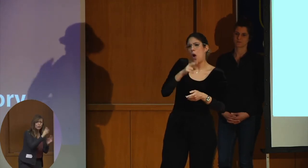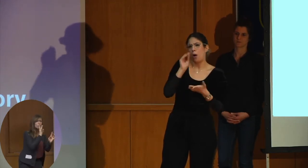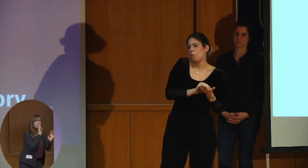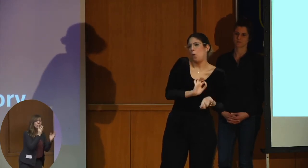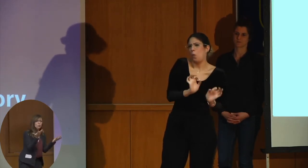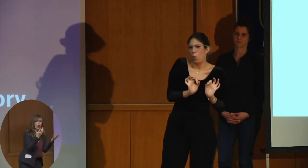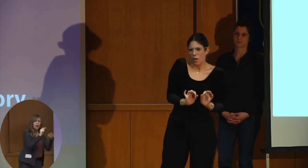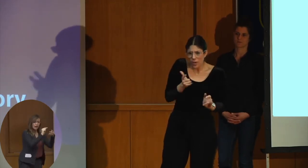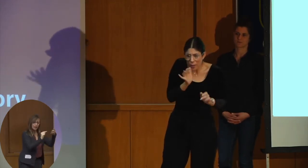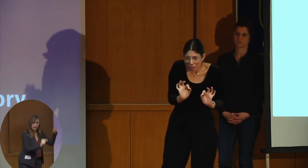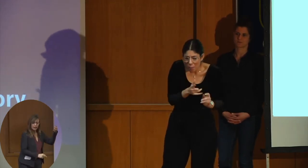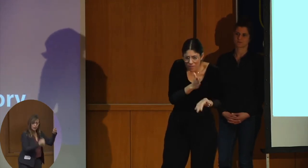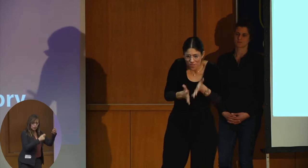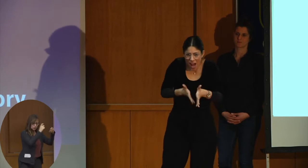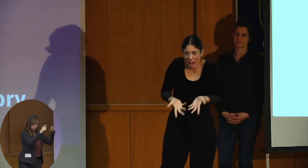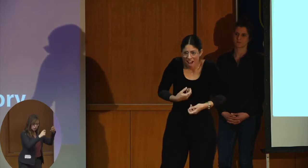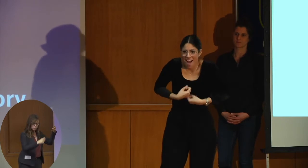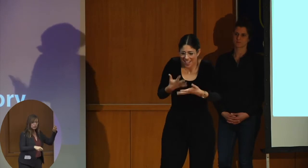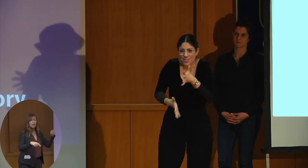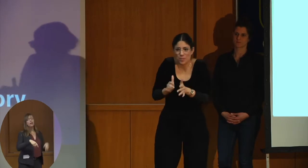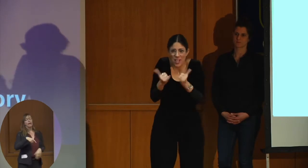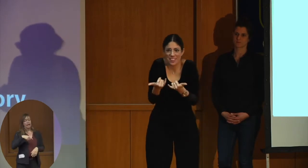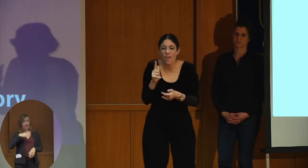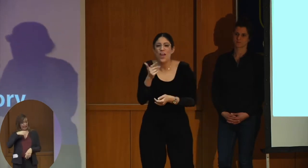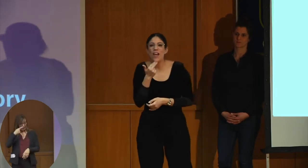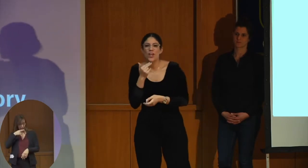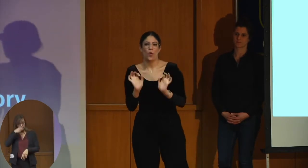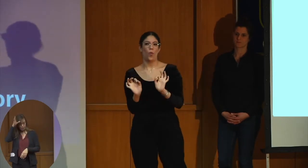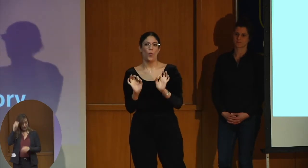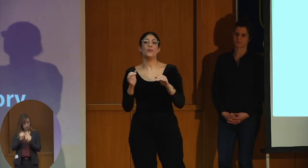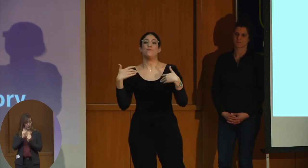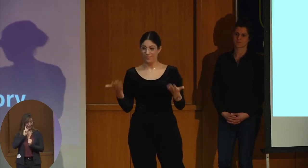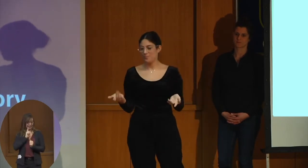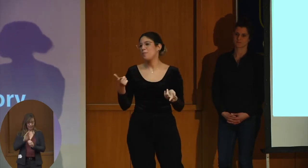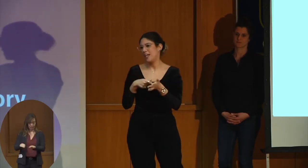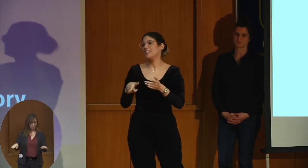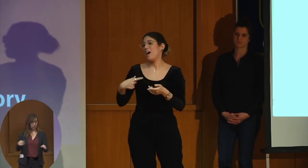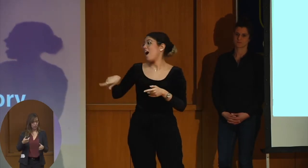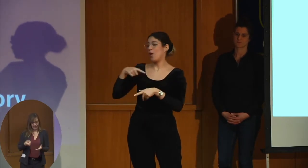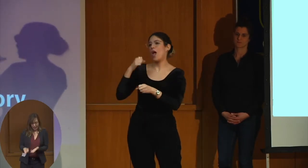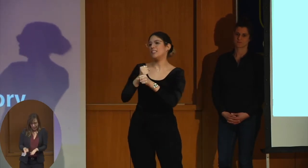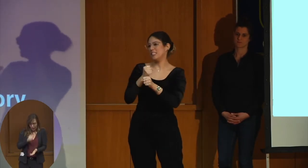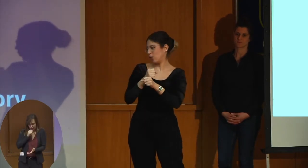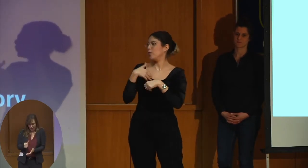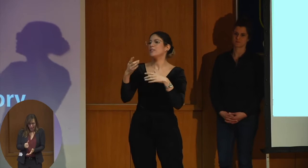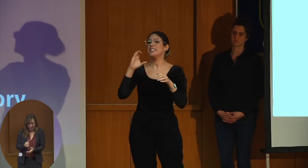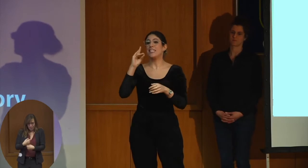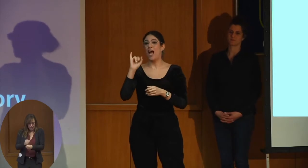And hearing parents of deaf children, they're not producing the words. The child is not producing the words. They